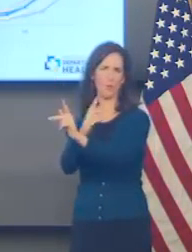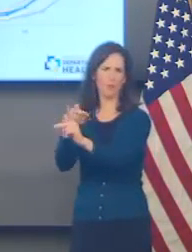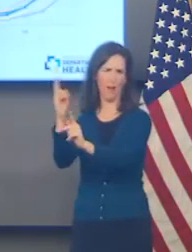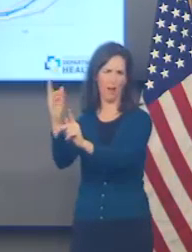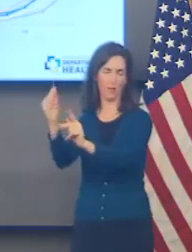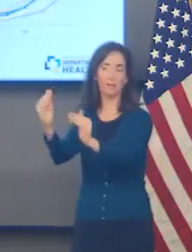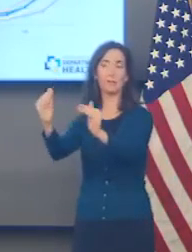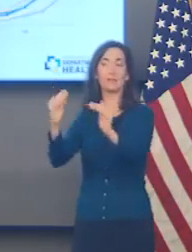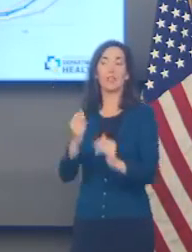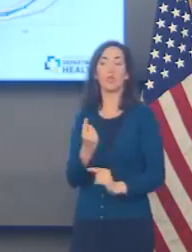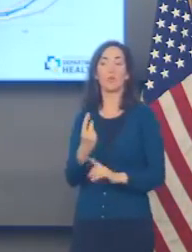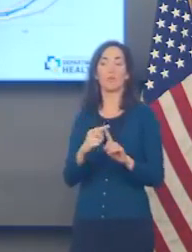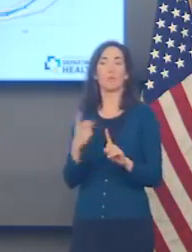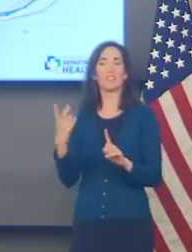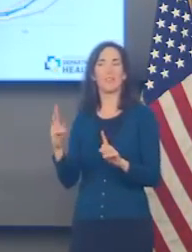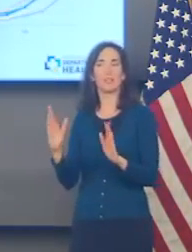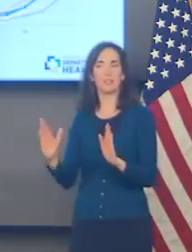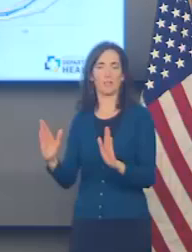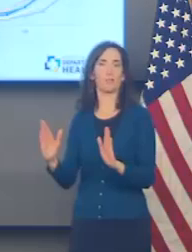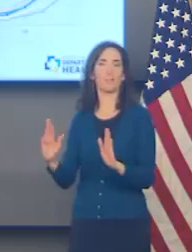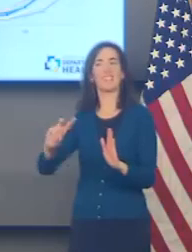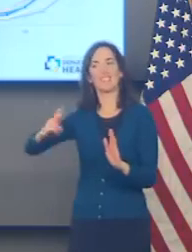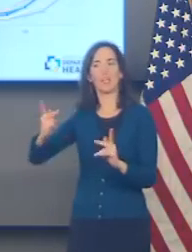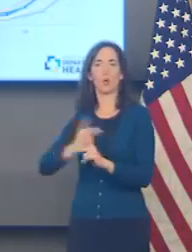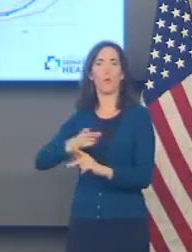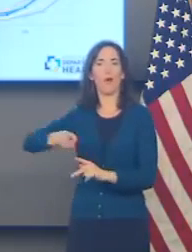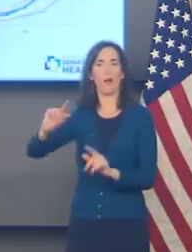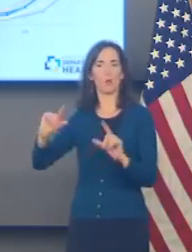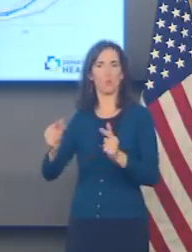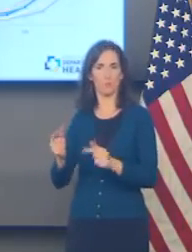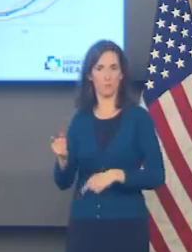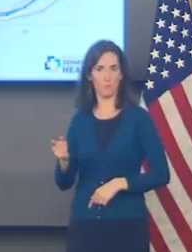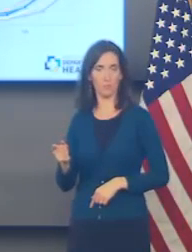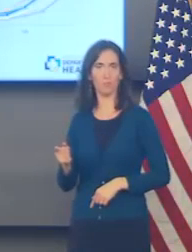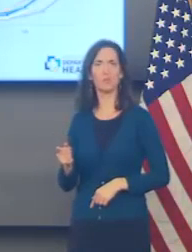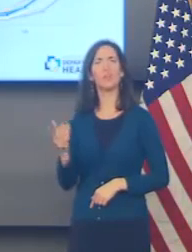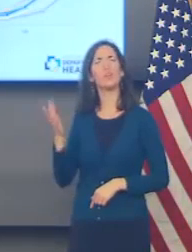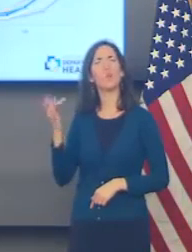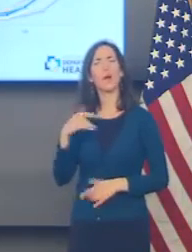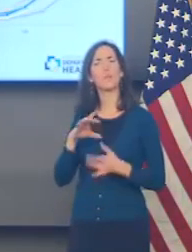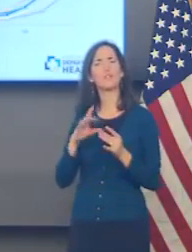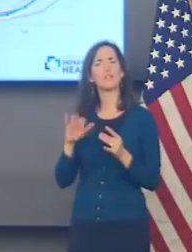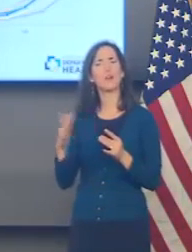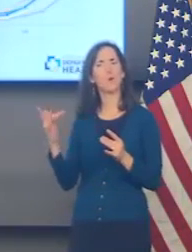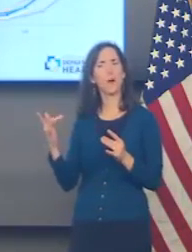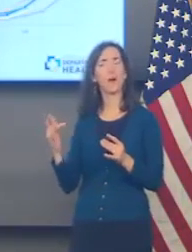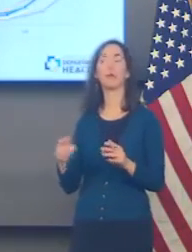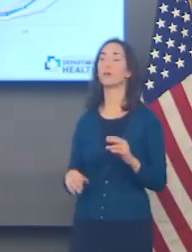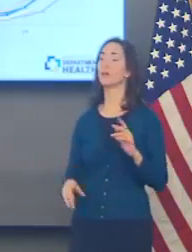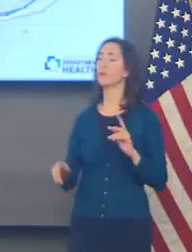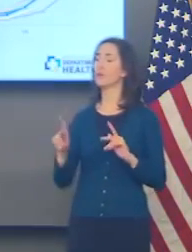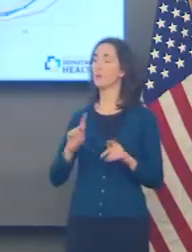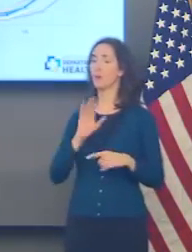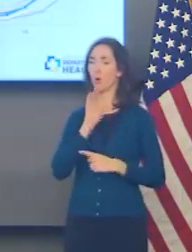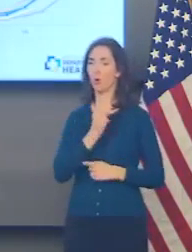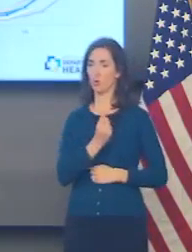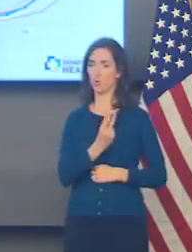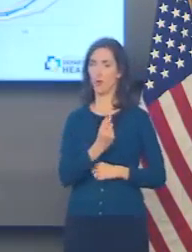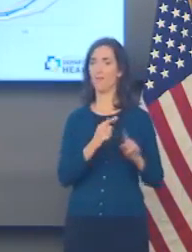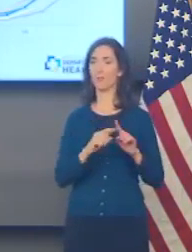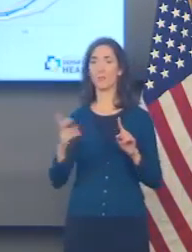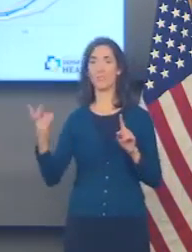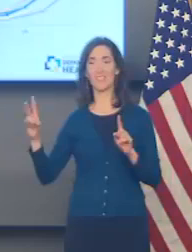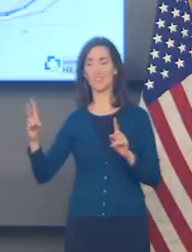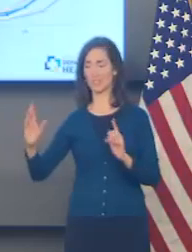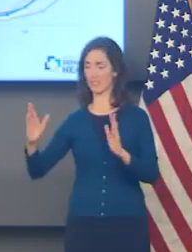is 12 to 17. And I make this point because people who are between that age group of 12 to 17